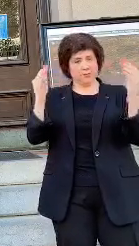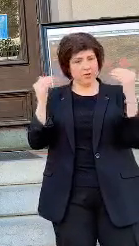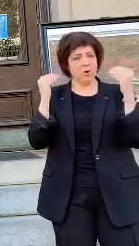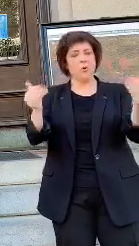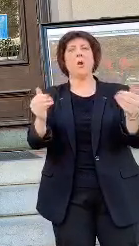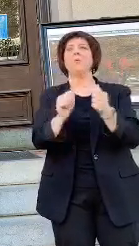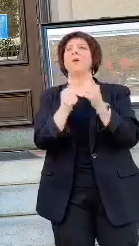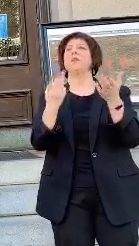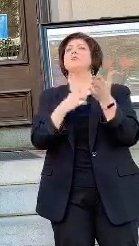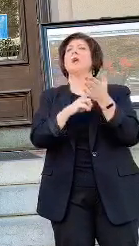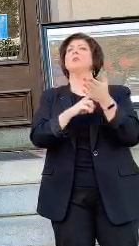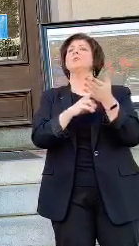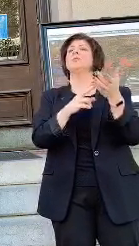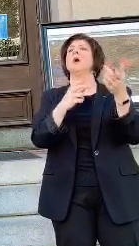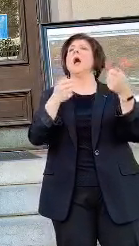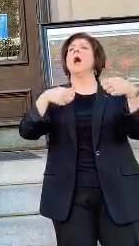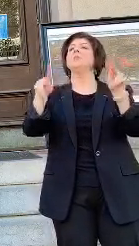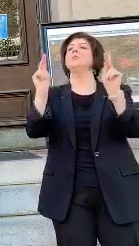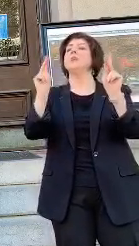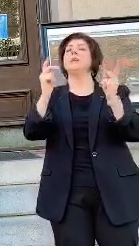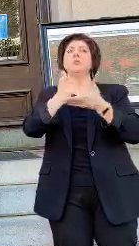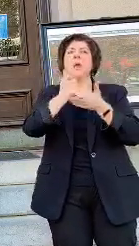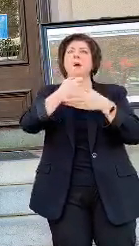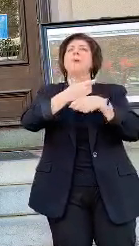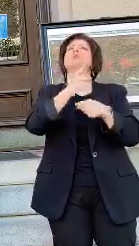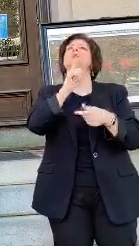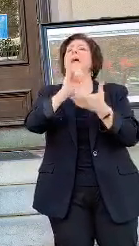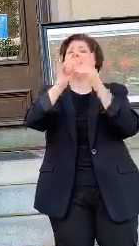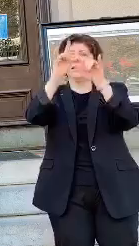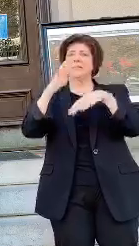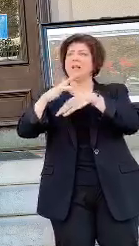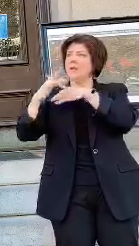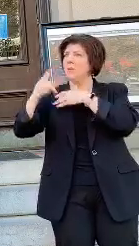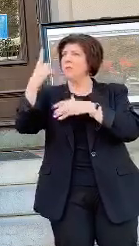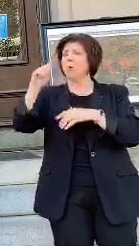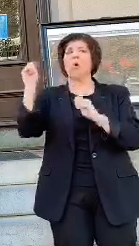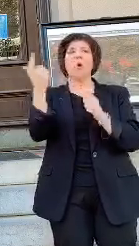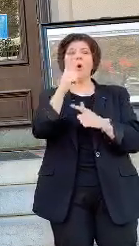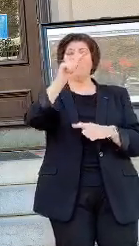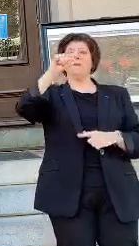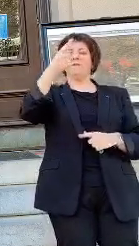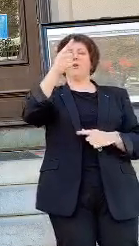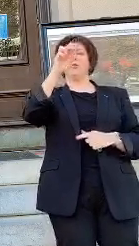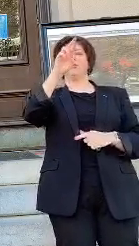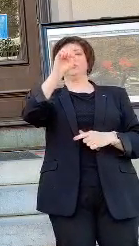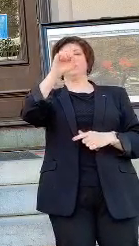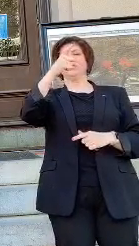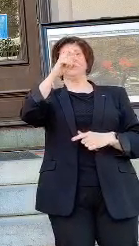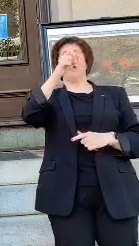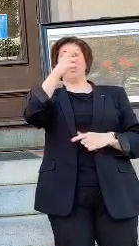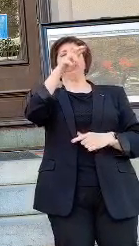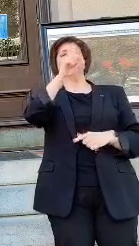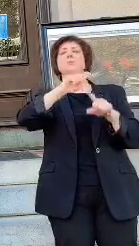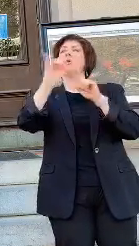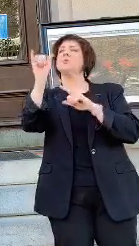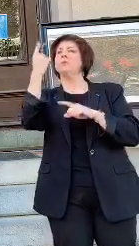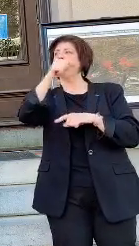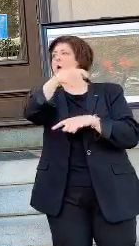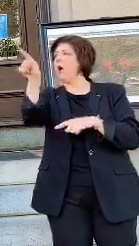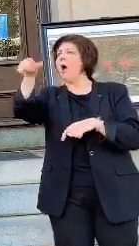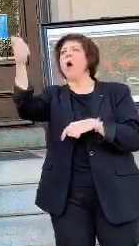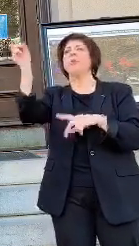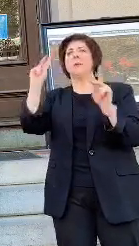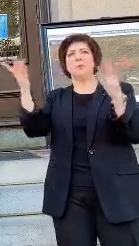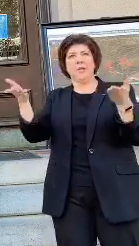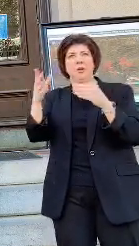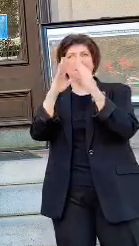contractual opportunity to help make testing available, not only to our first responders, but eventually also to others here